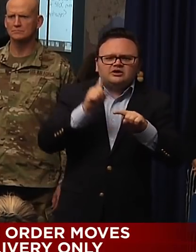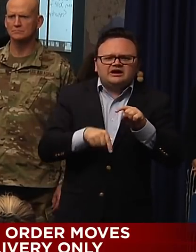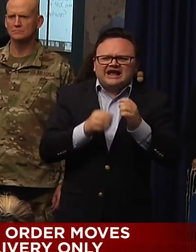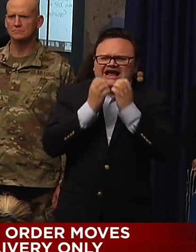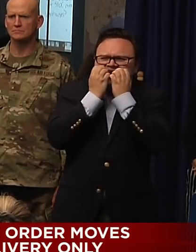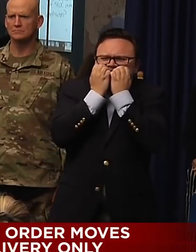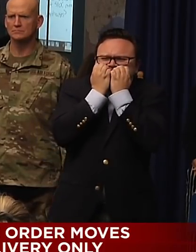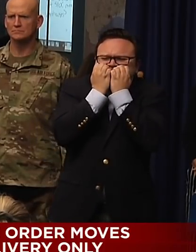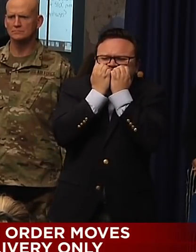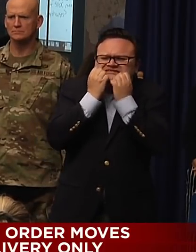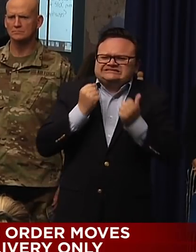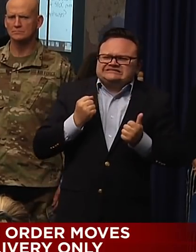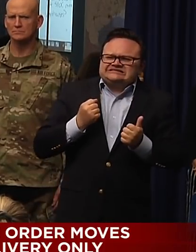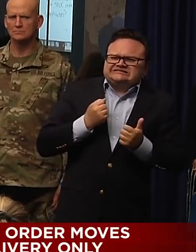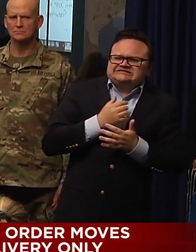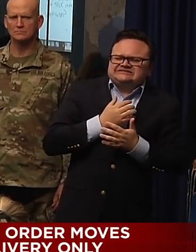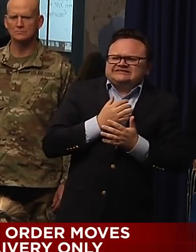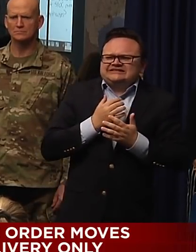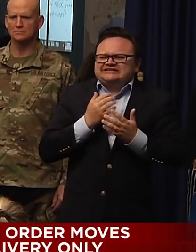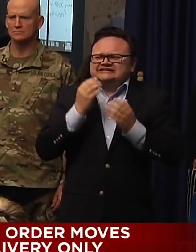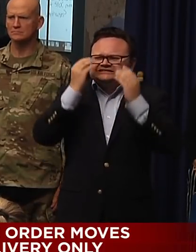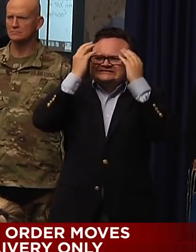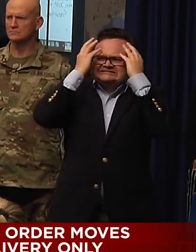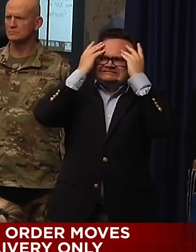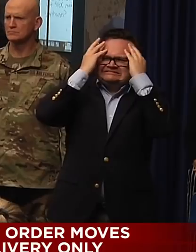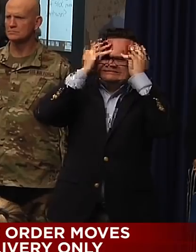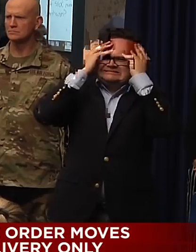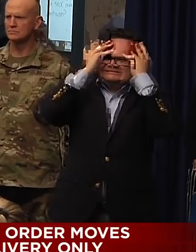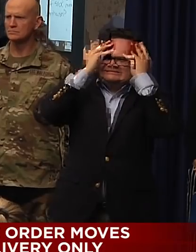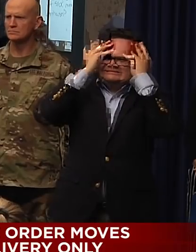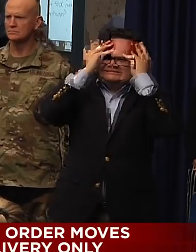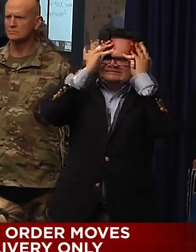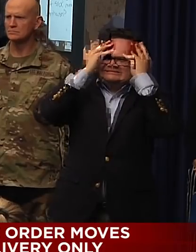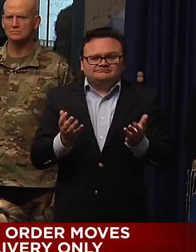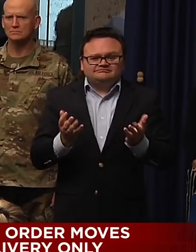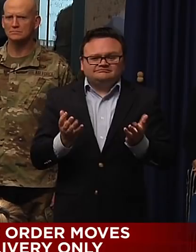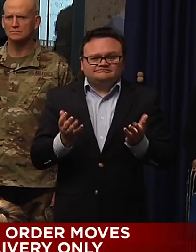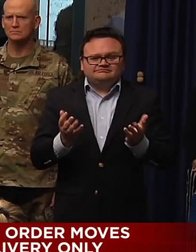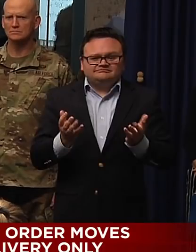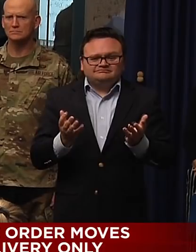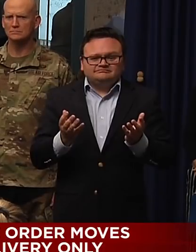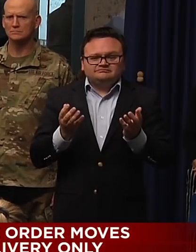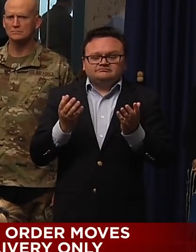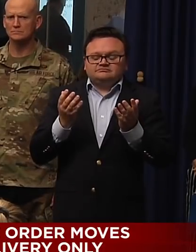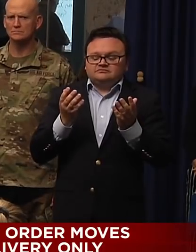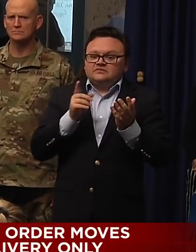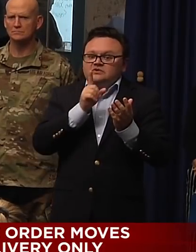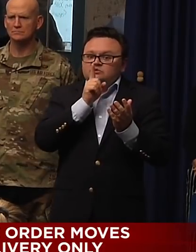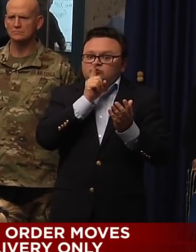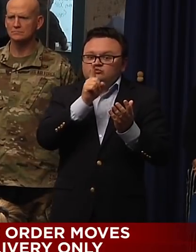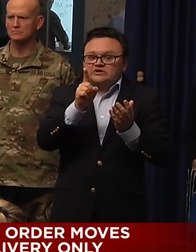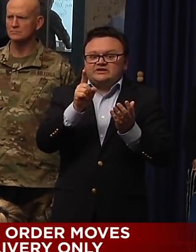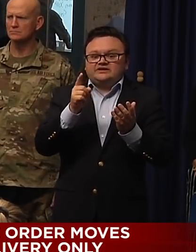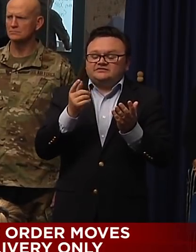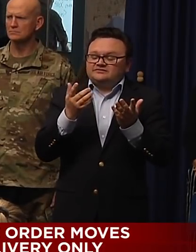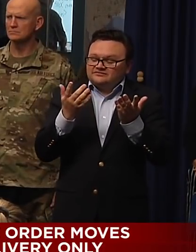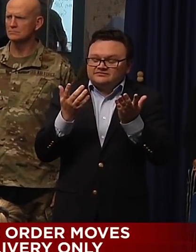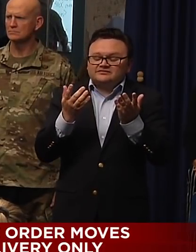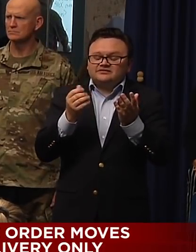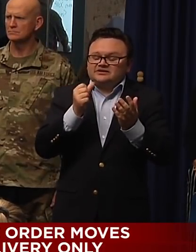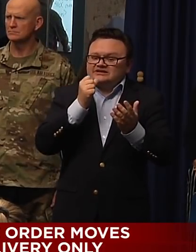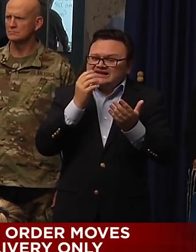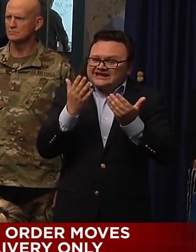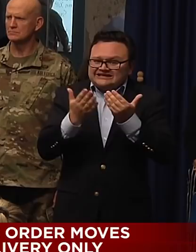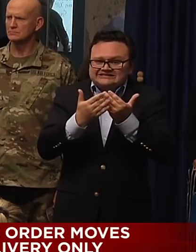what this virus can mean. And the thing I want to say is, you know, this is not going to be easy, but we will get through it.